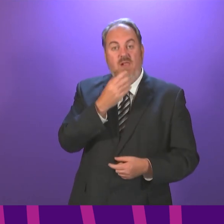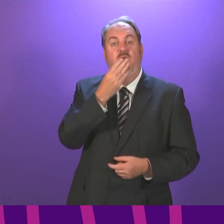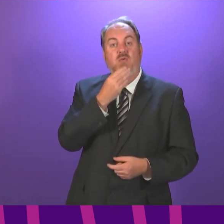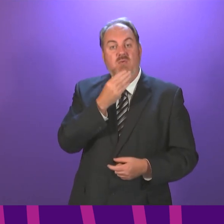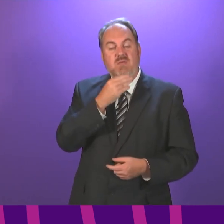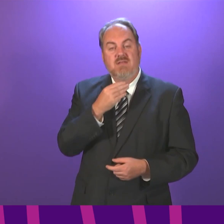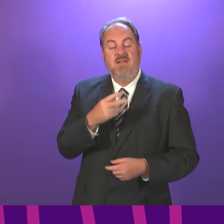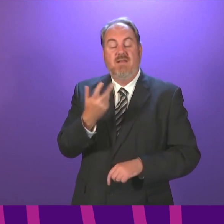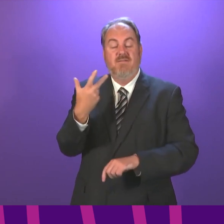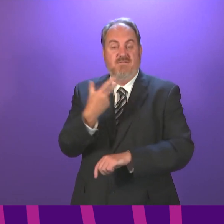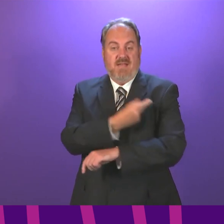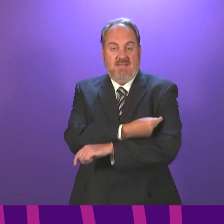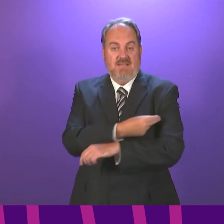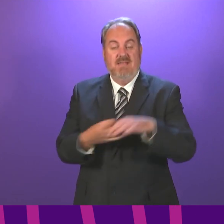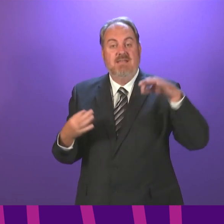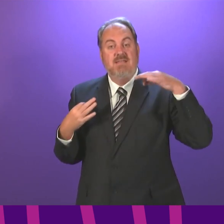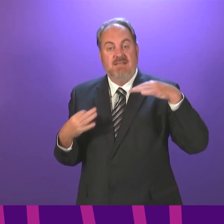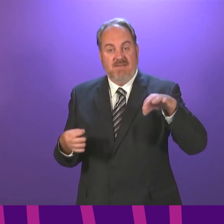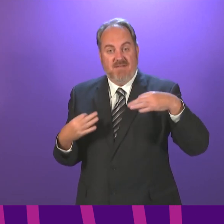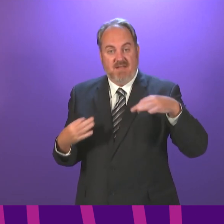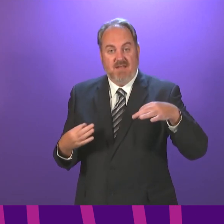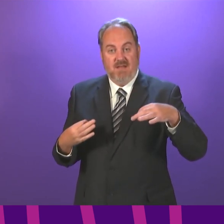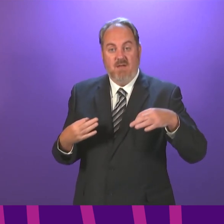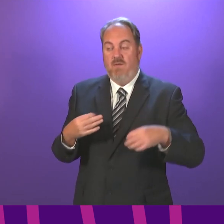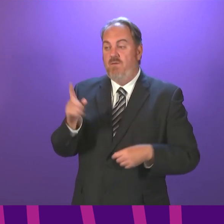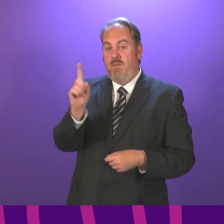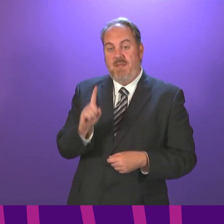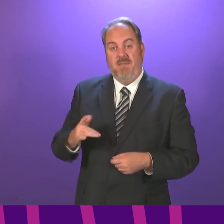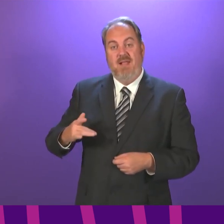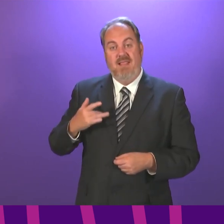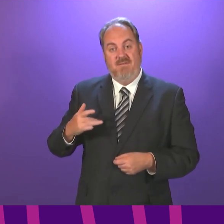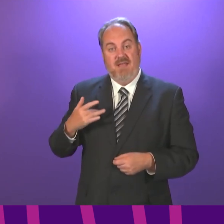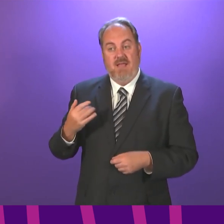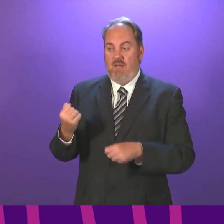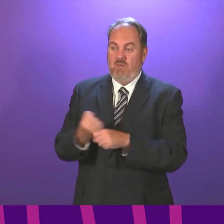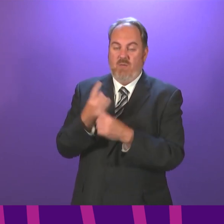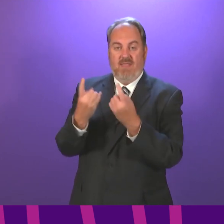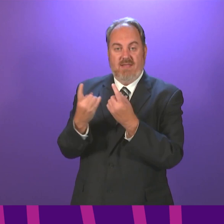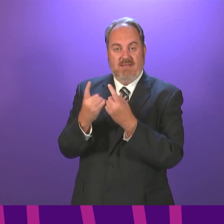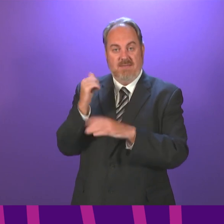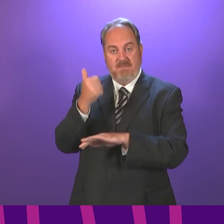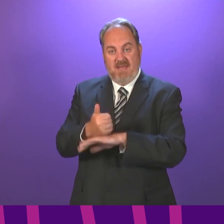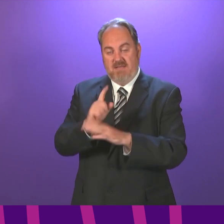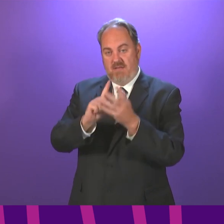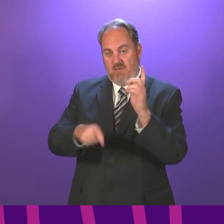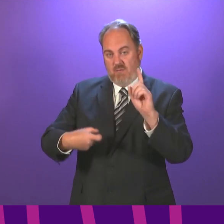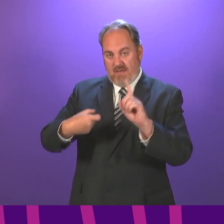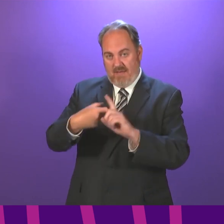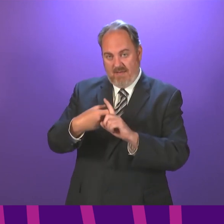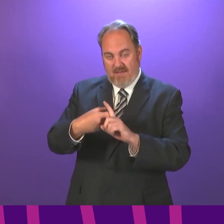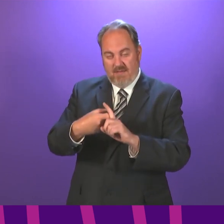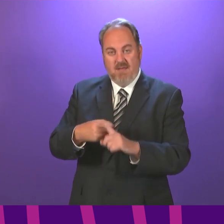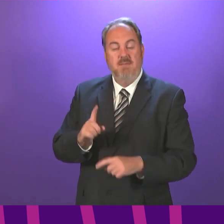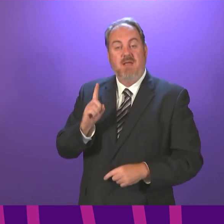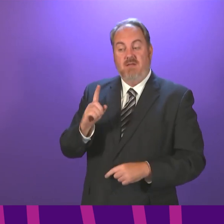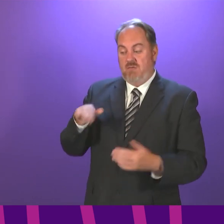vaccine certification for domestic purposes in Scotland. We are developing the functionality to make that possible, but we have not